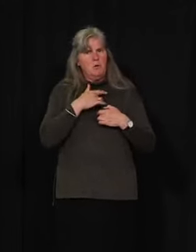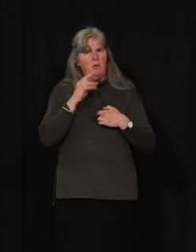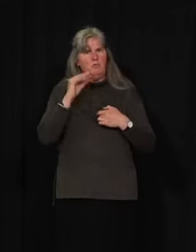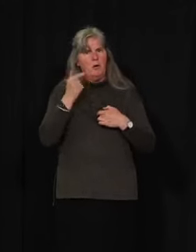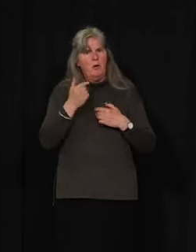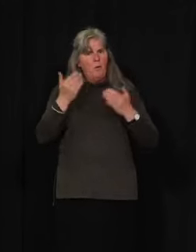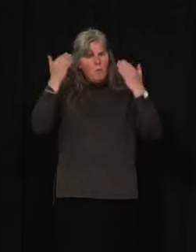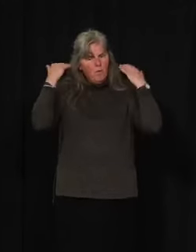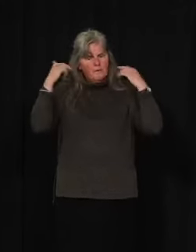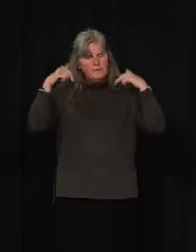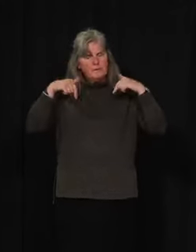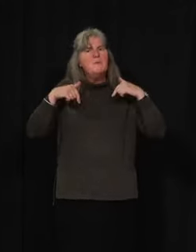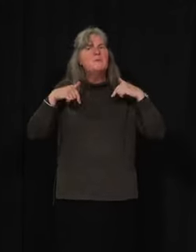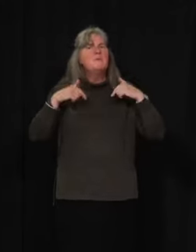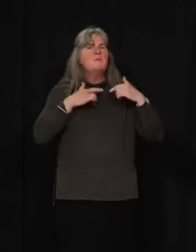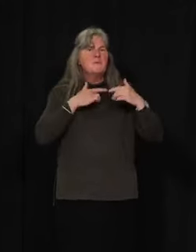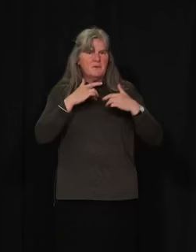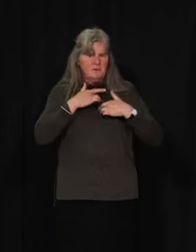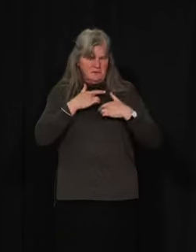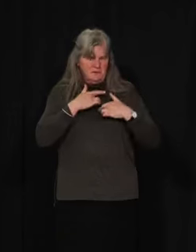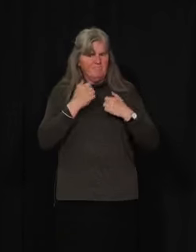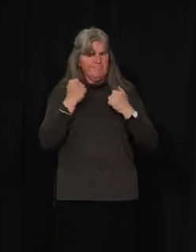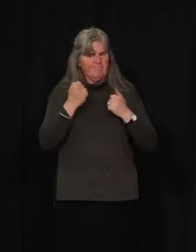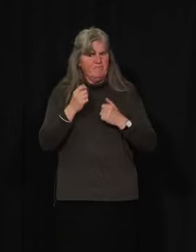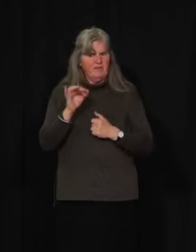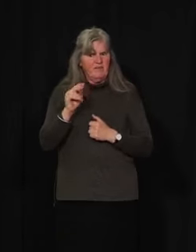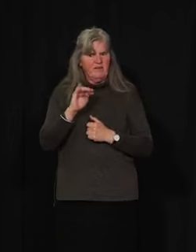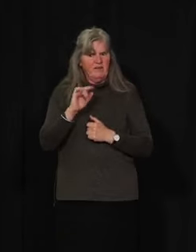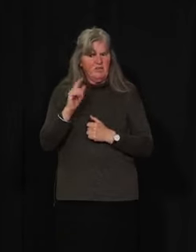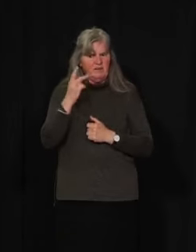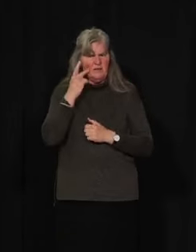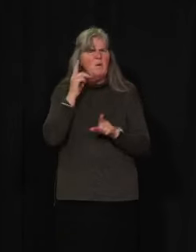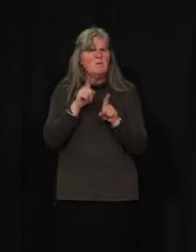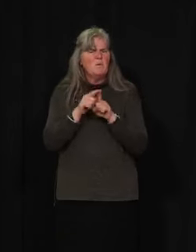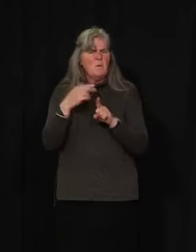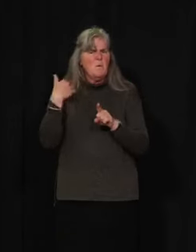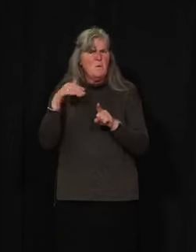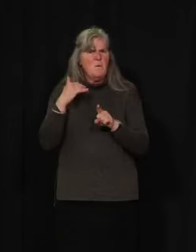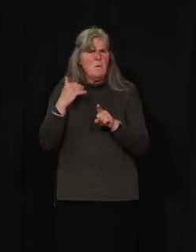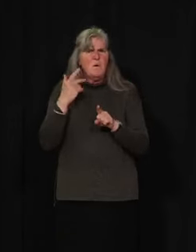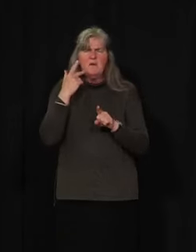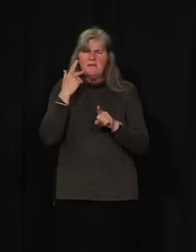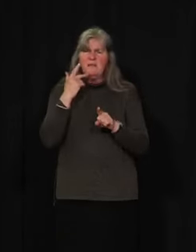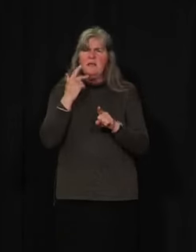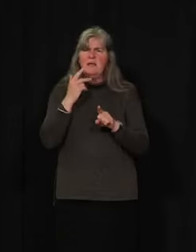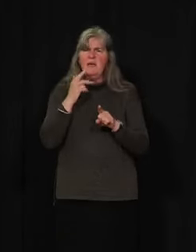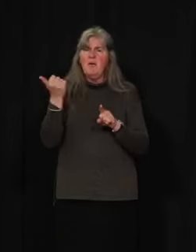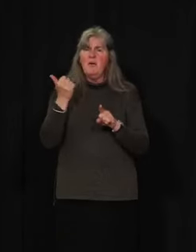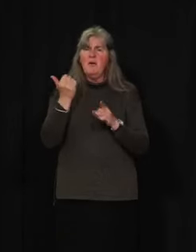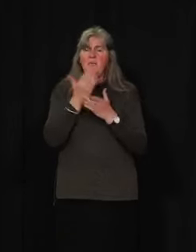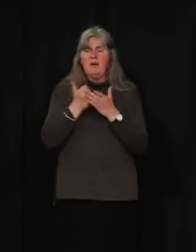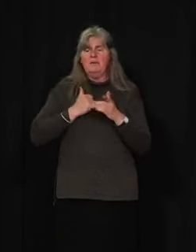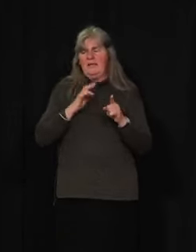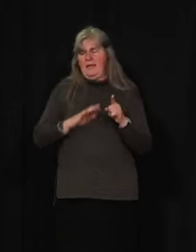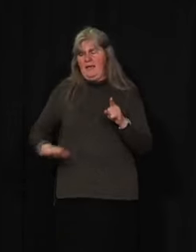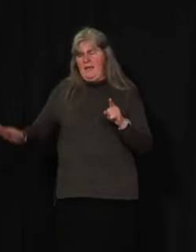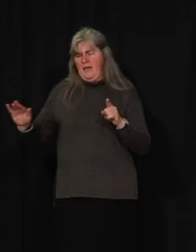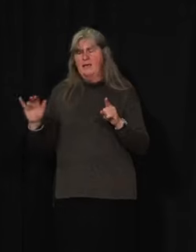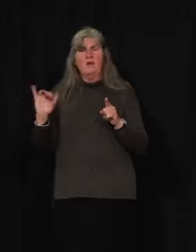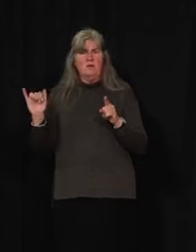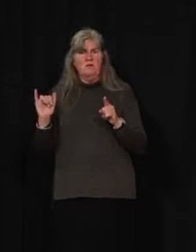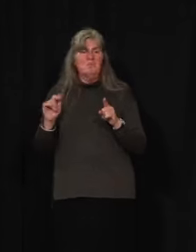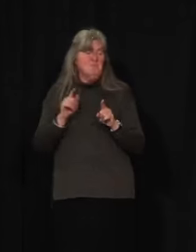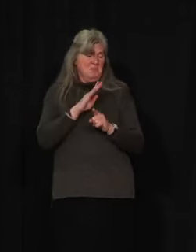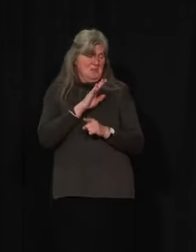and the number of fentanyl-related overdoses that continues to plague us. We've seen this in the rest of the country. We've seen this even